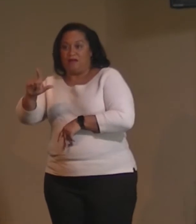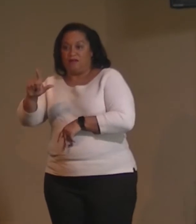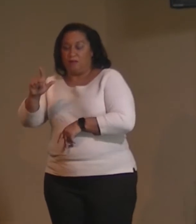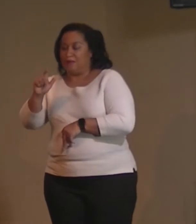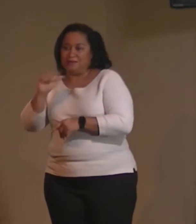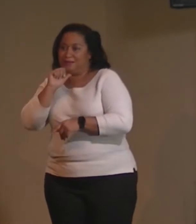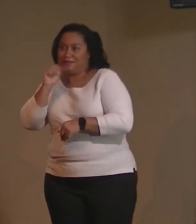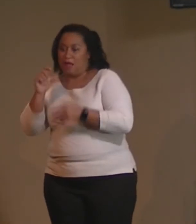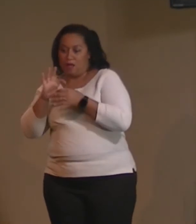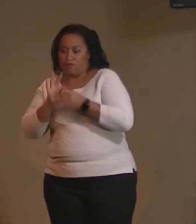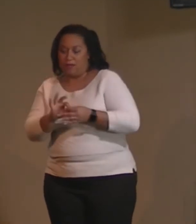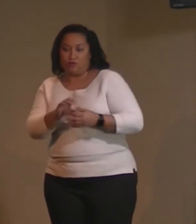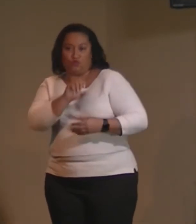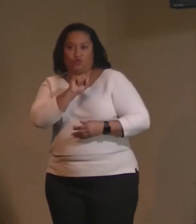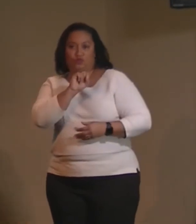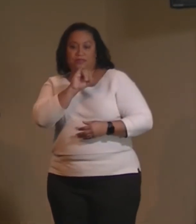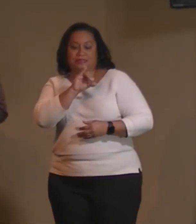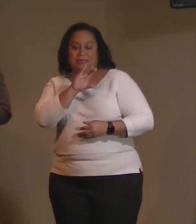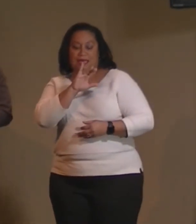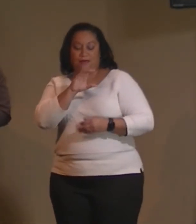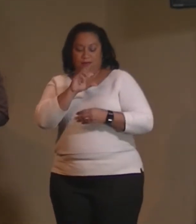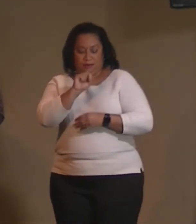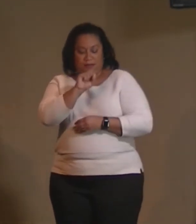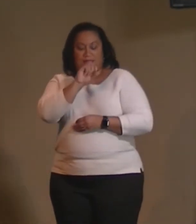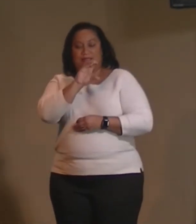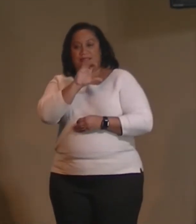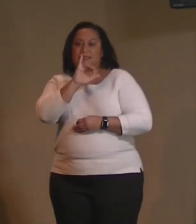Like, that's part of... That's like saying,